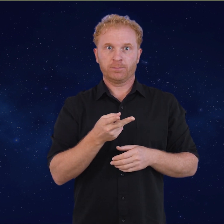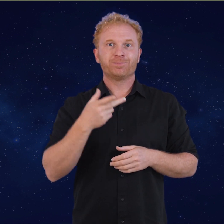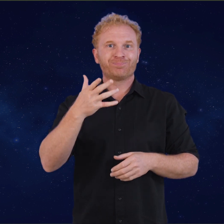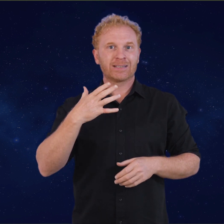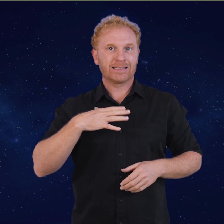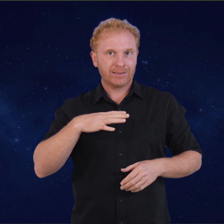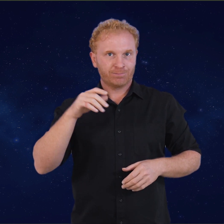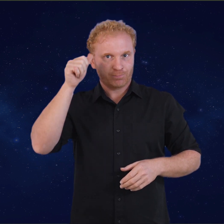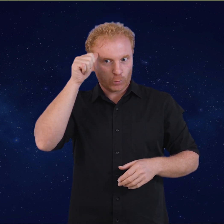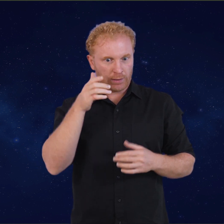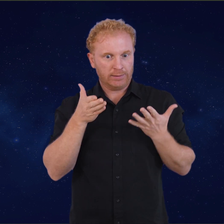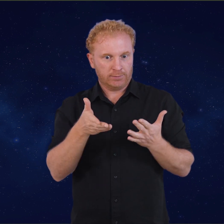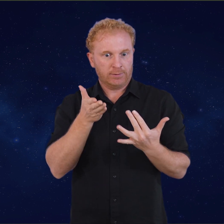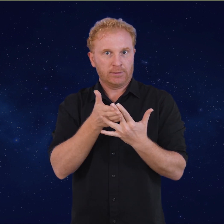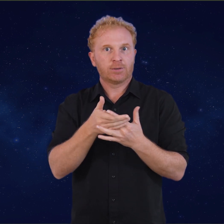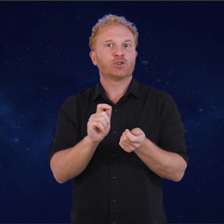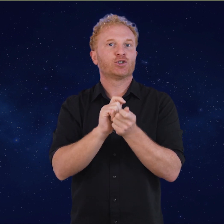simple as getting a script from a psychiatrist.